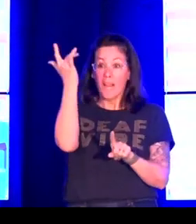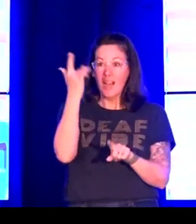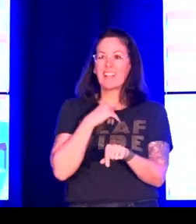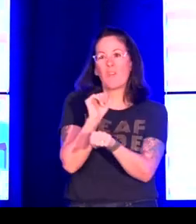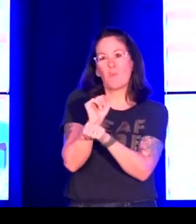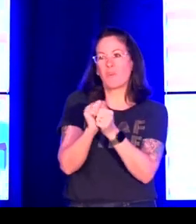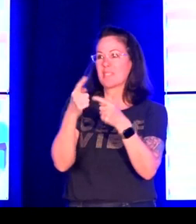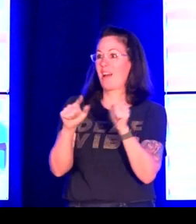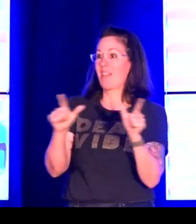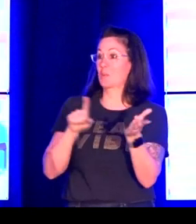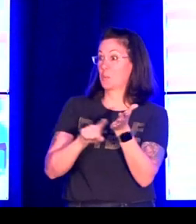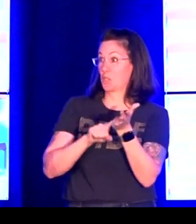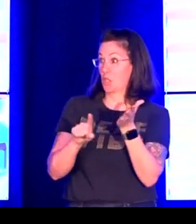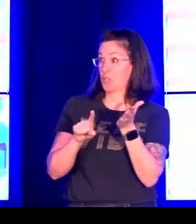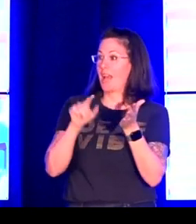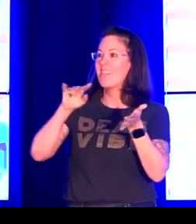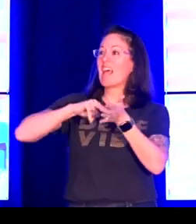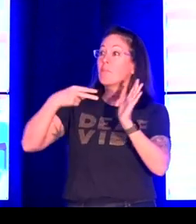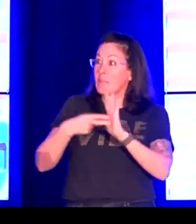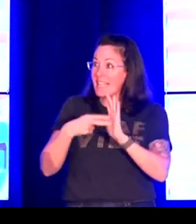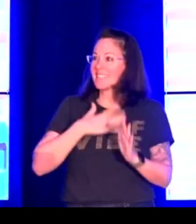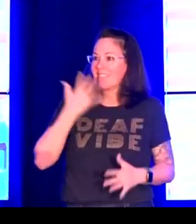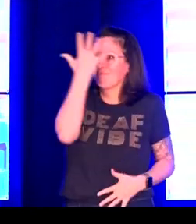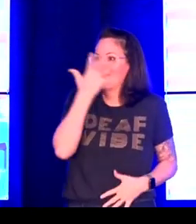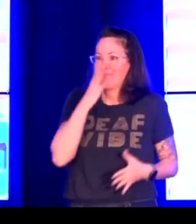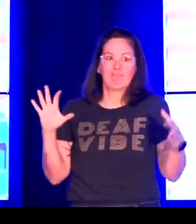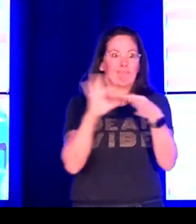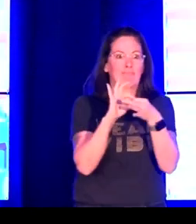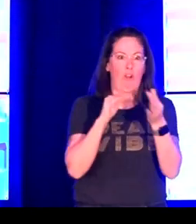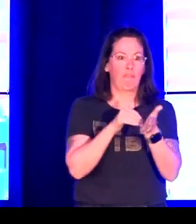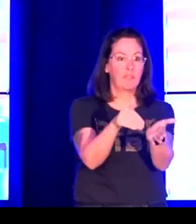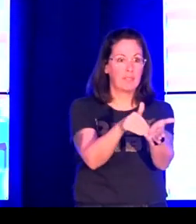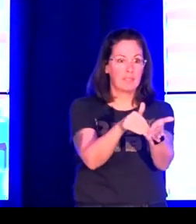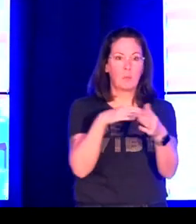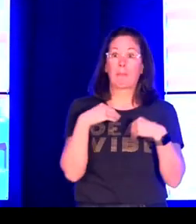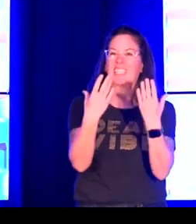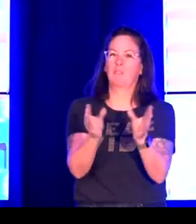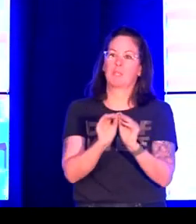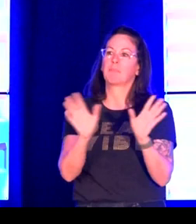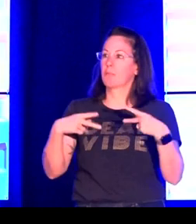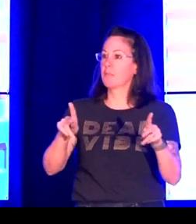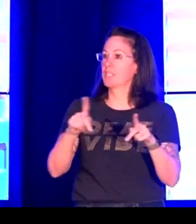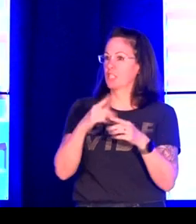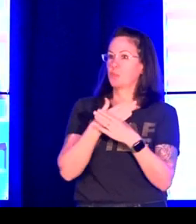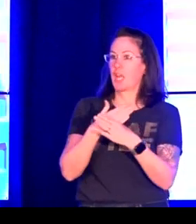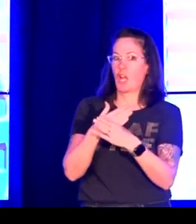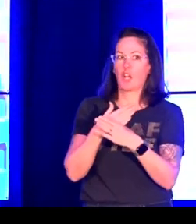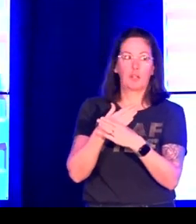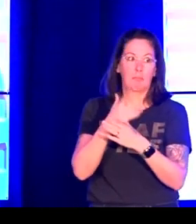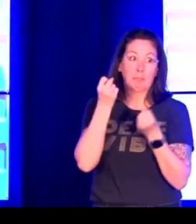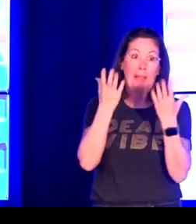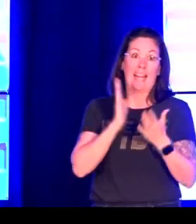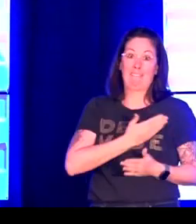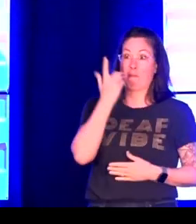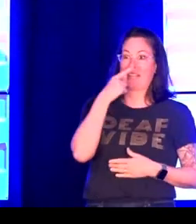I also want to give explicit permission for you to live tweet or take pictures. I work with signing communities,